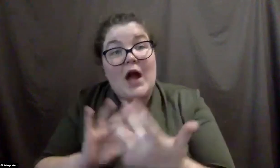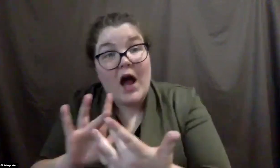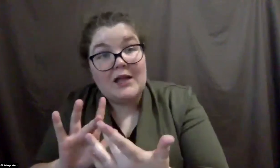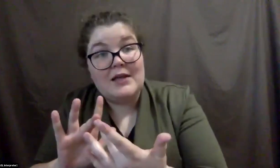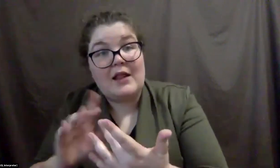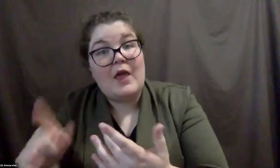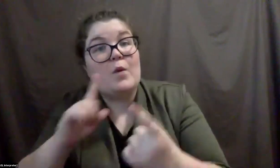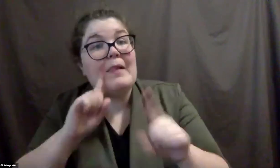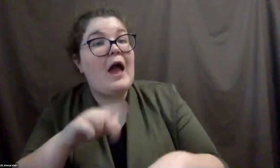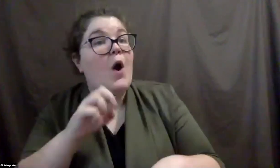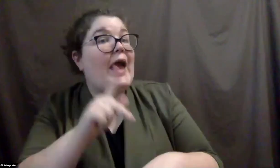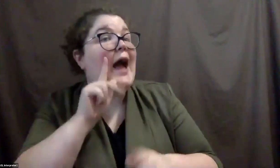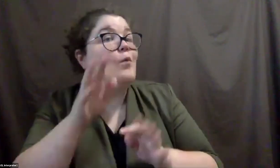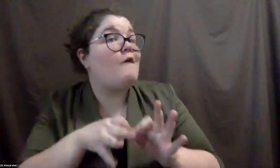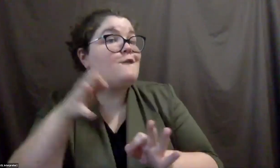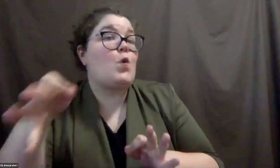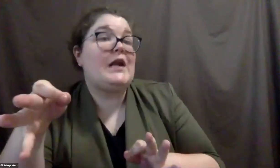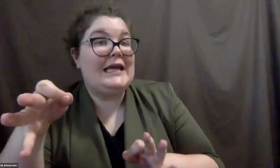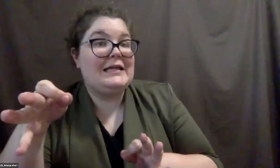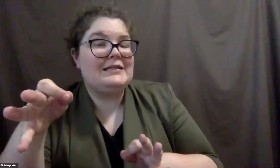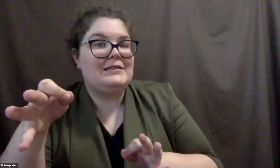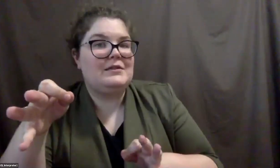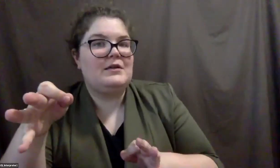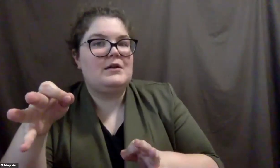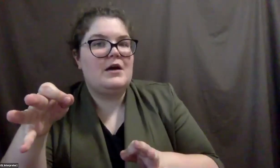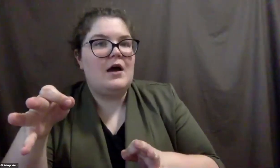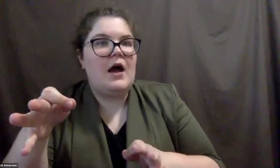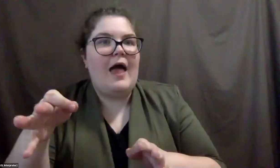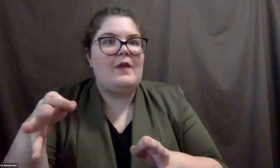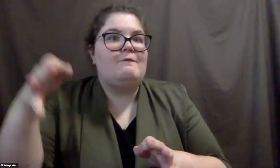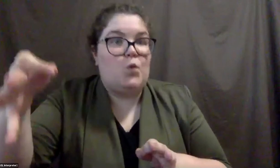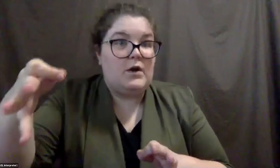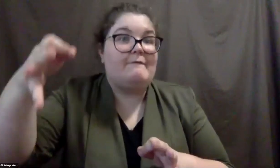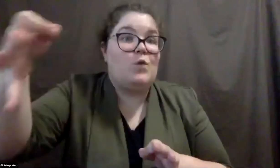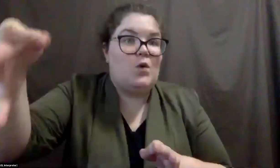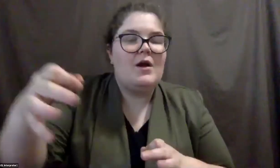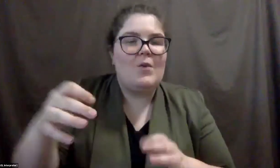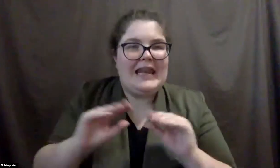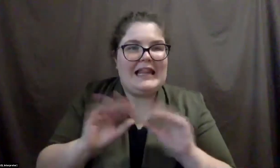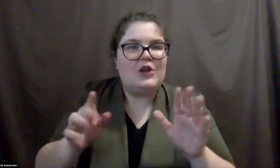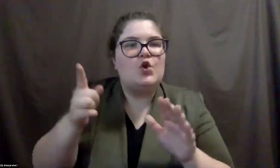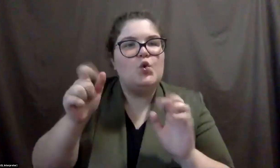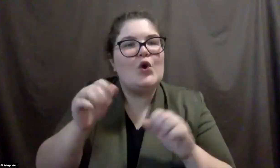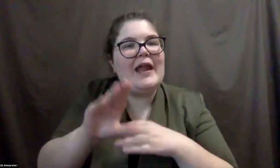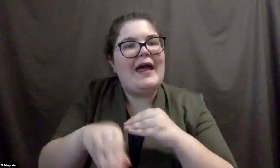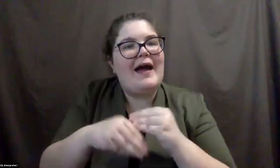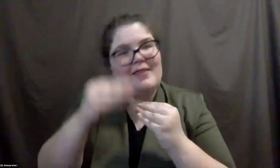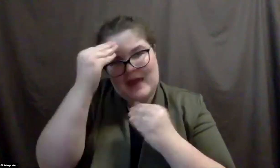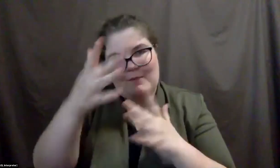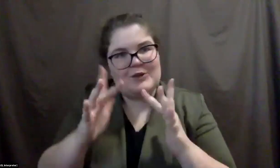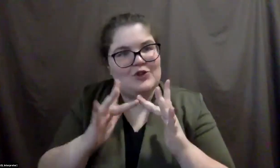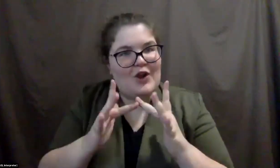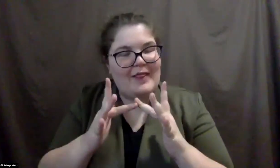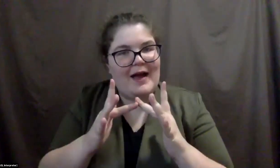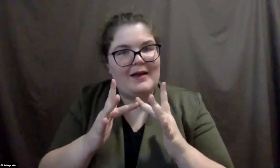okay, well, I'll forward it to so-and-so. And so getting bounced around like that, when you could clearly put information and